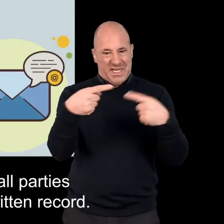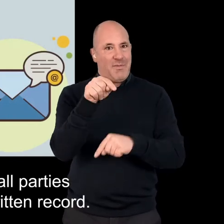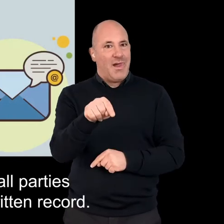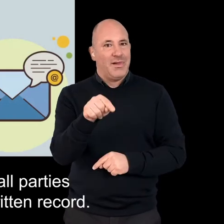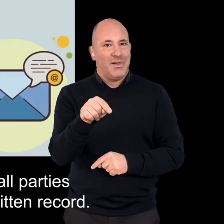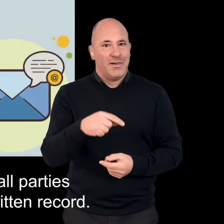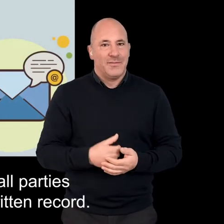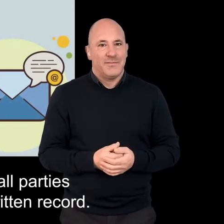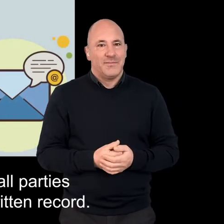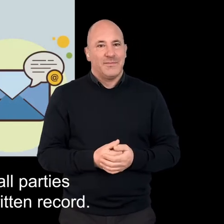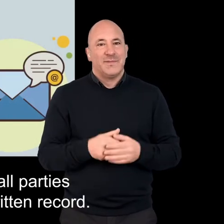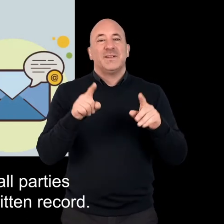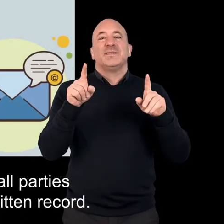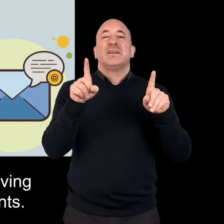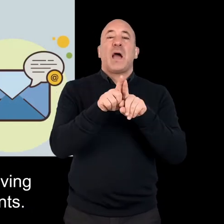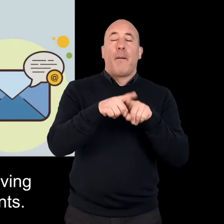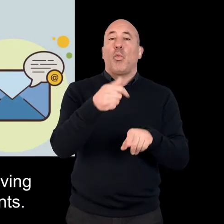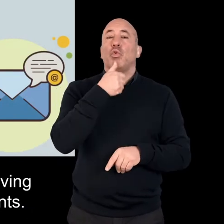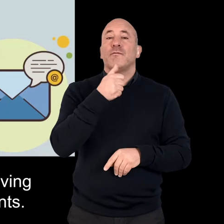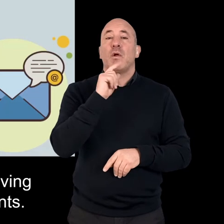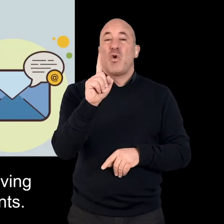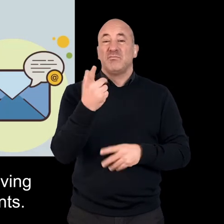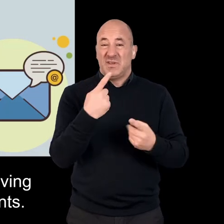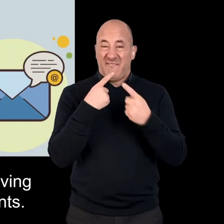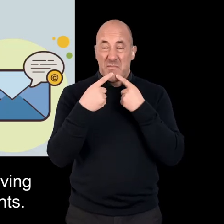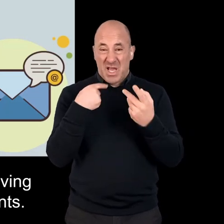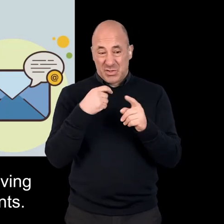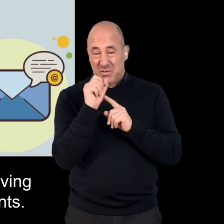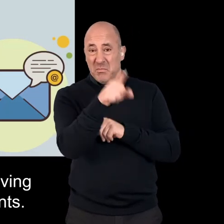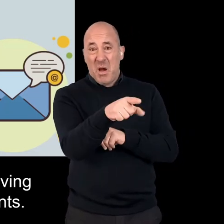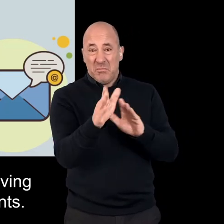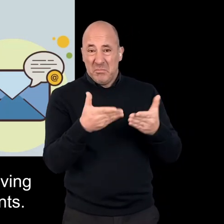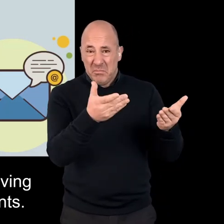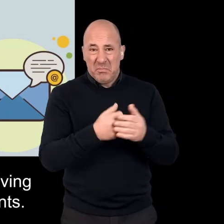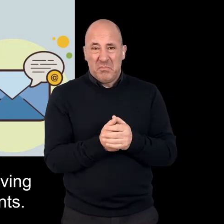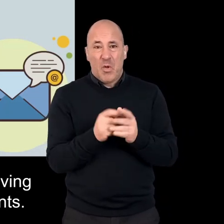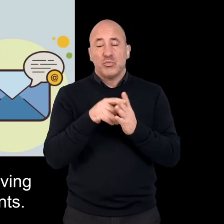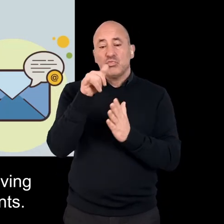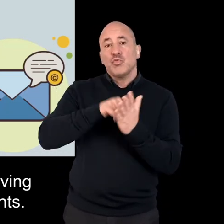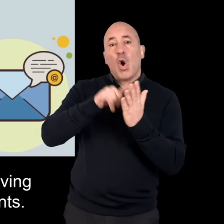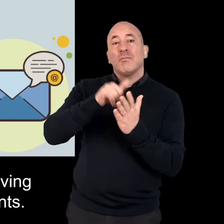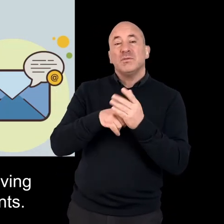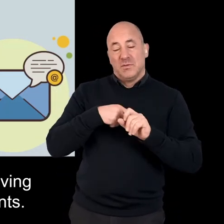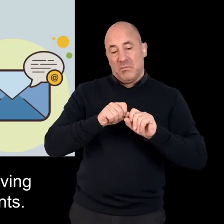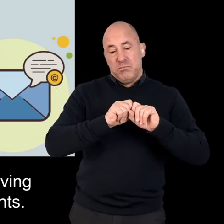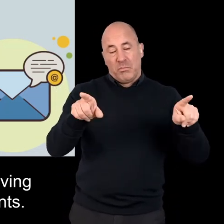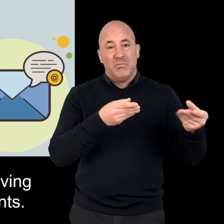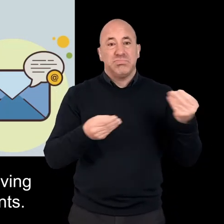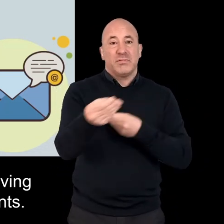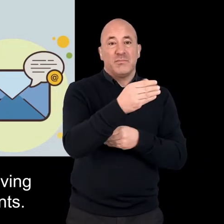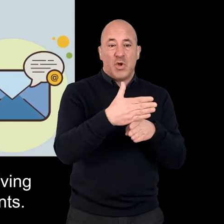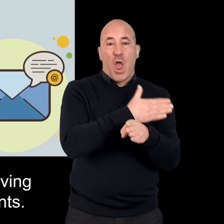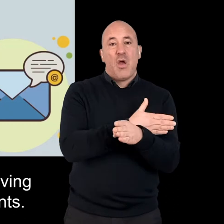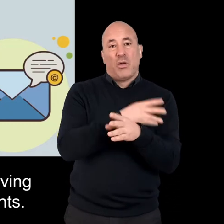check, a written record. It's also useful for information giving and for precirculating